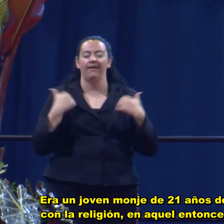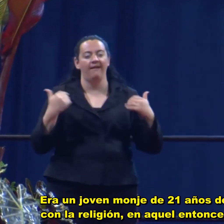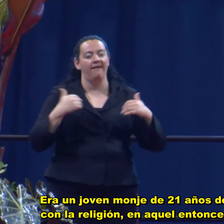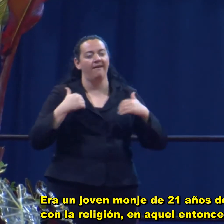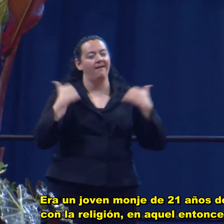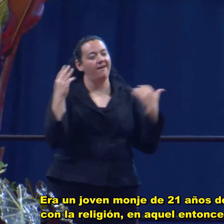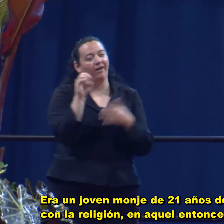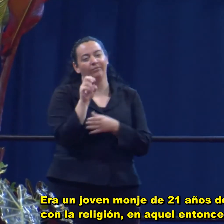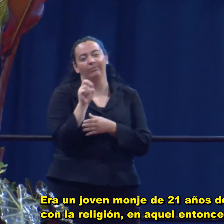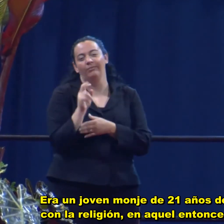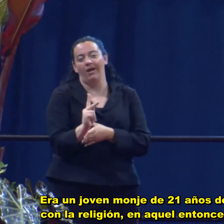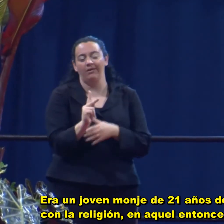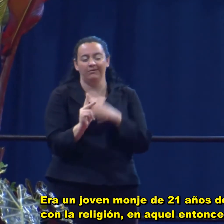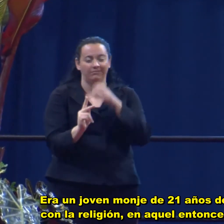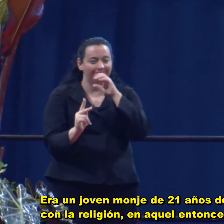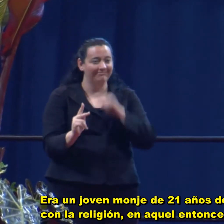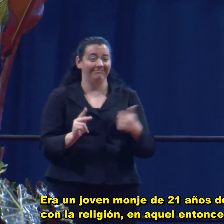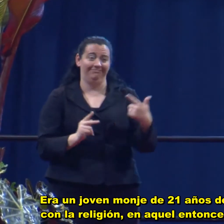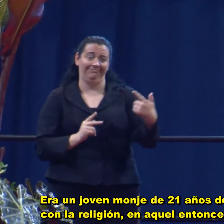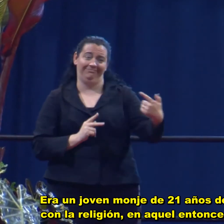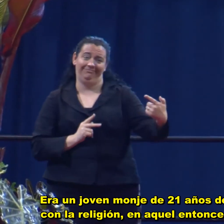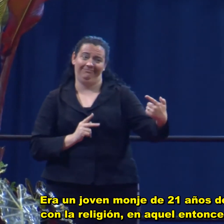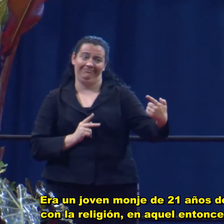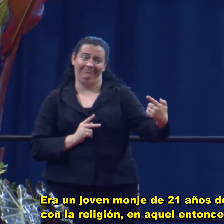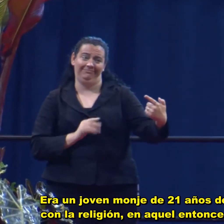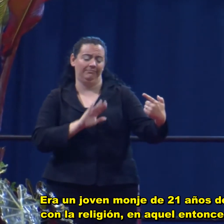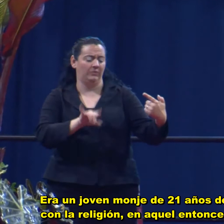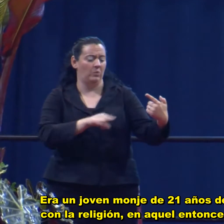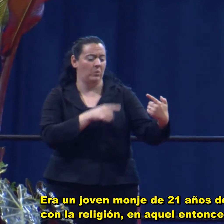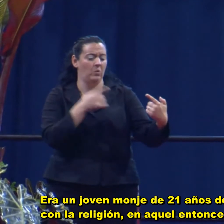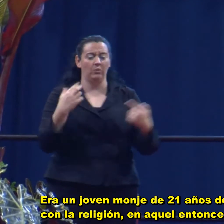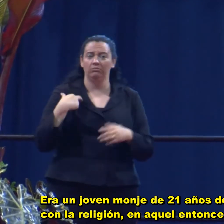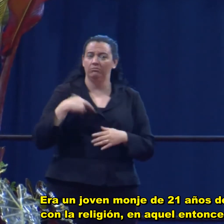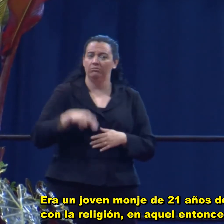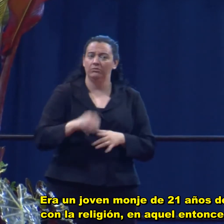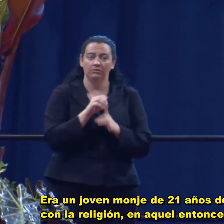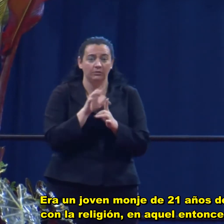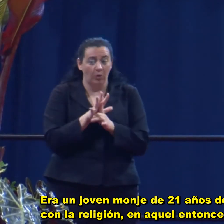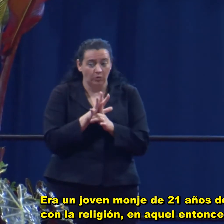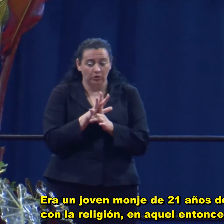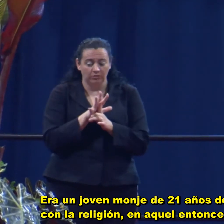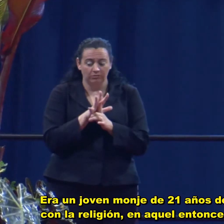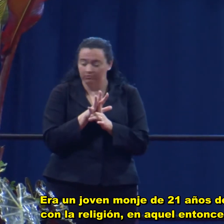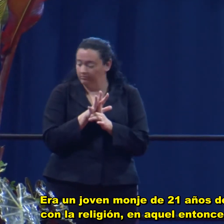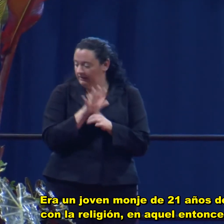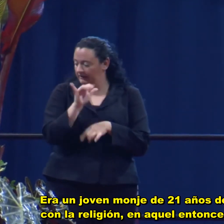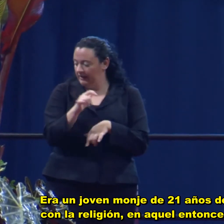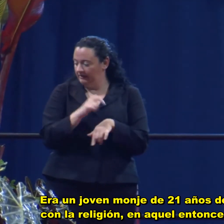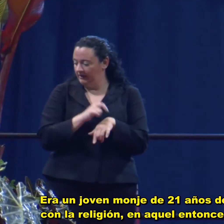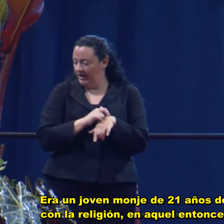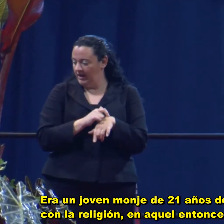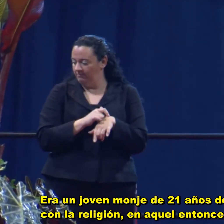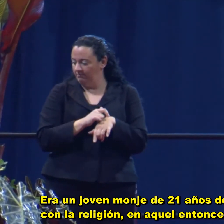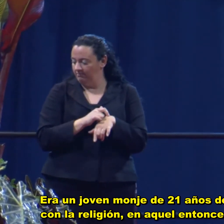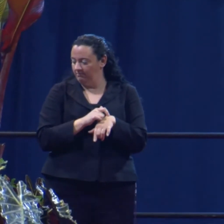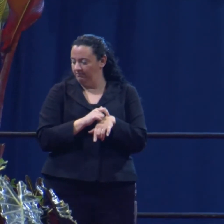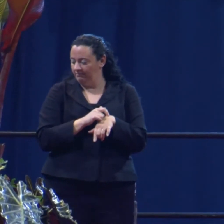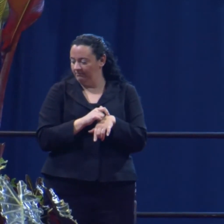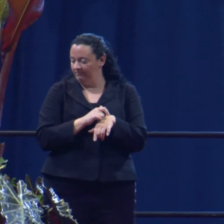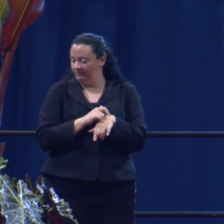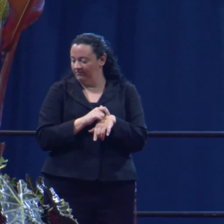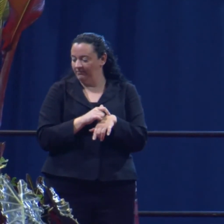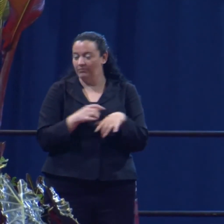21 years old, whose only religious exposure at that time was to Buddhism.